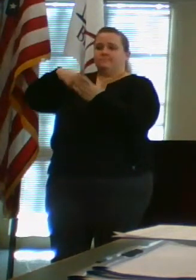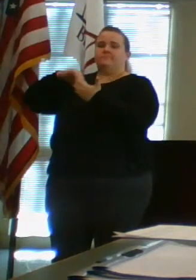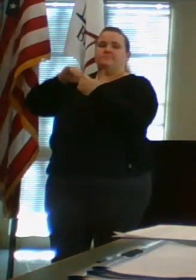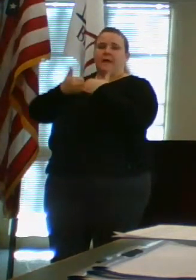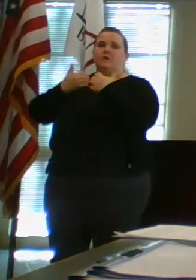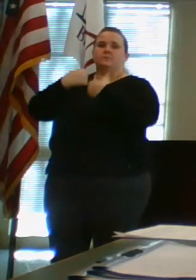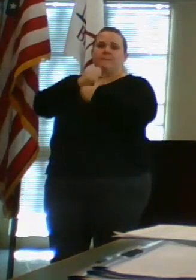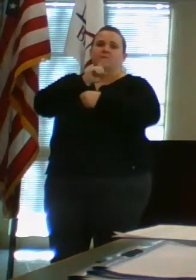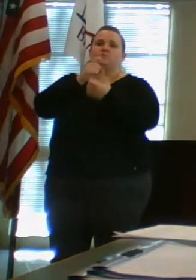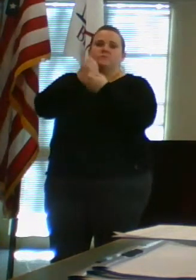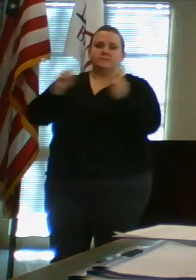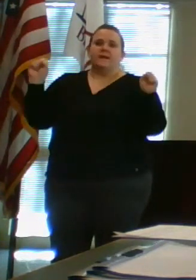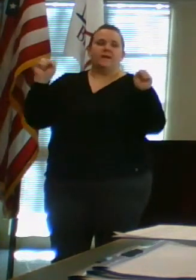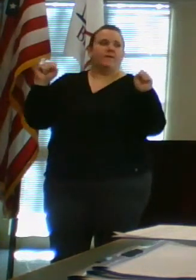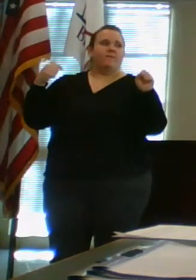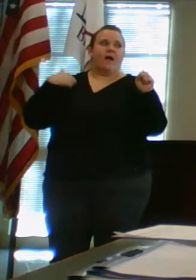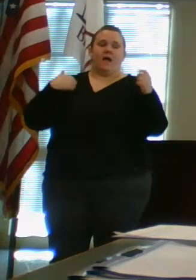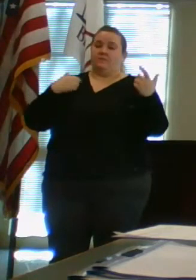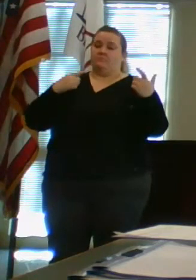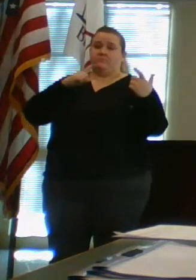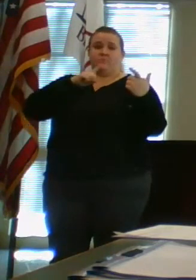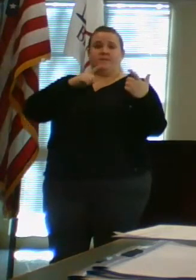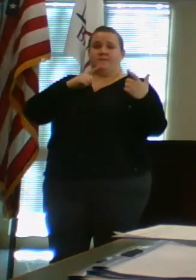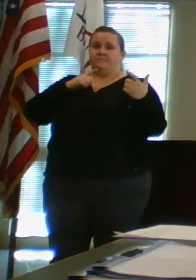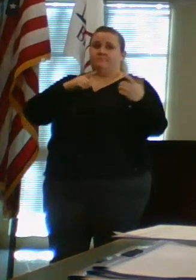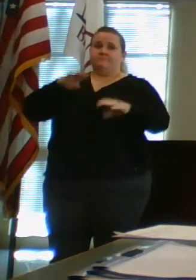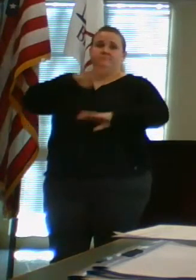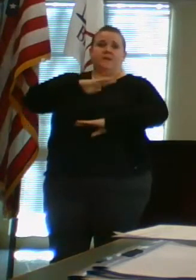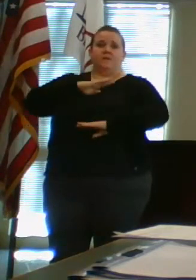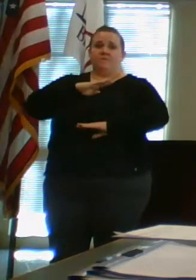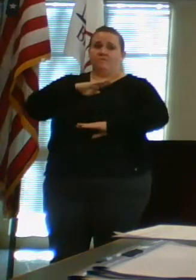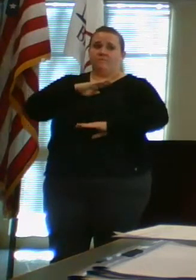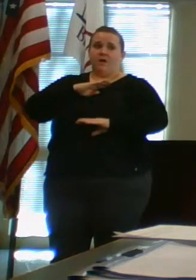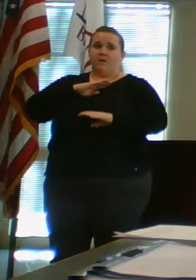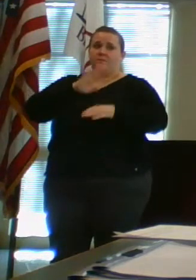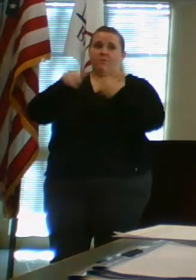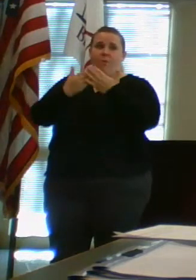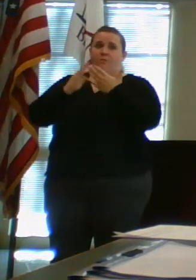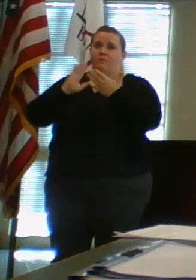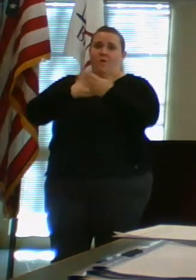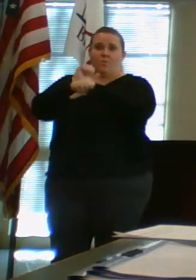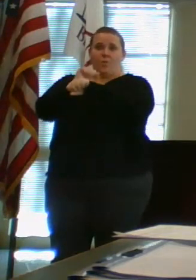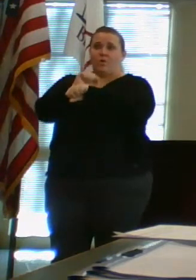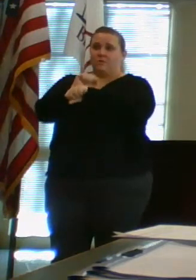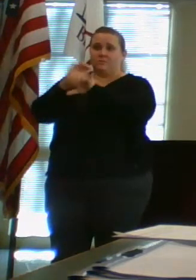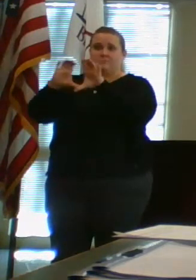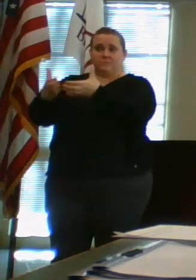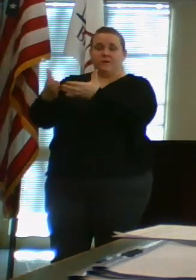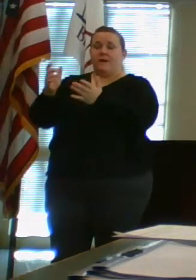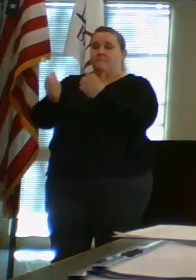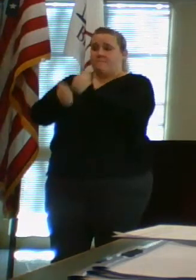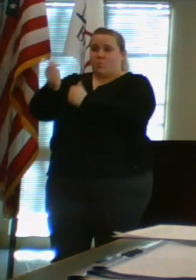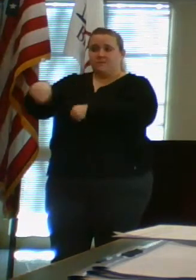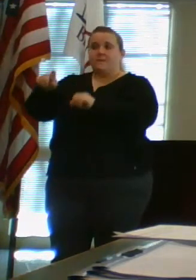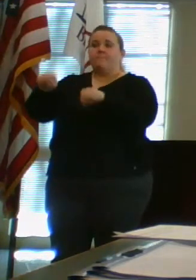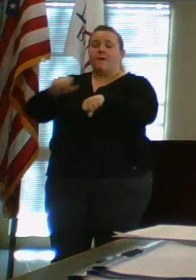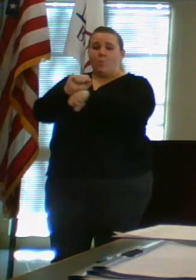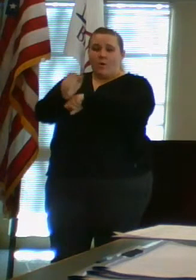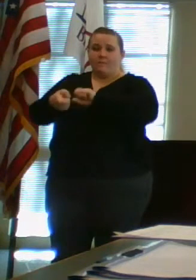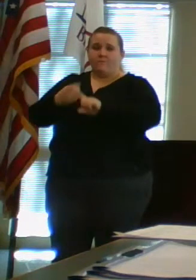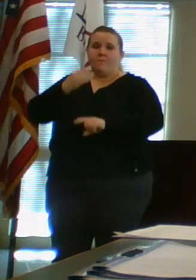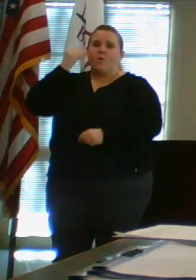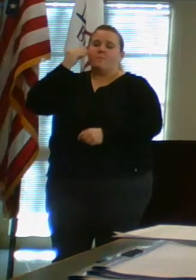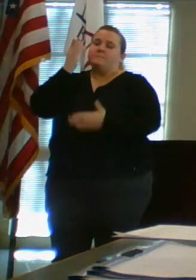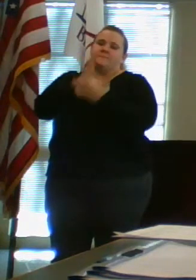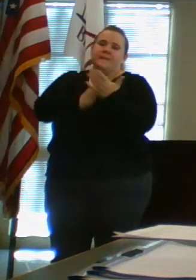safe. I'm extremely pleased that we've got the most important of our workforce being able to work from home. I think that's great. Some obviously